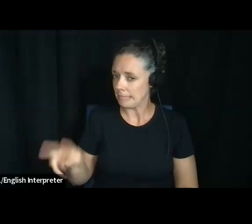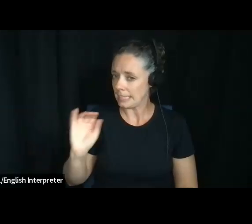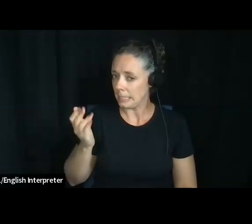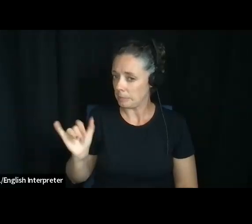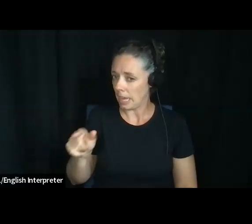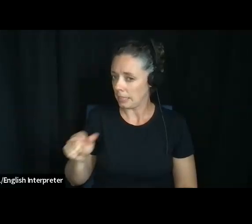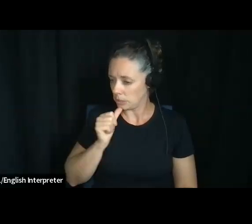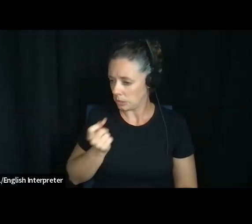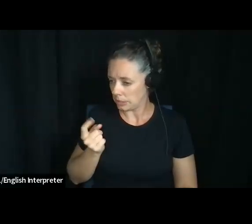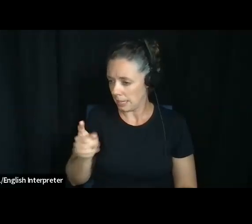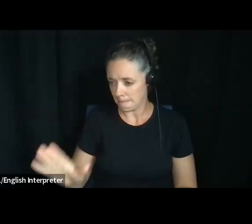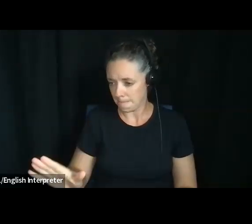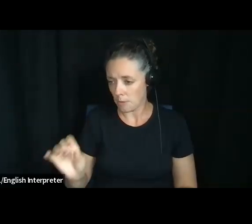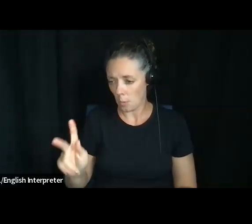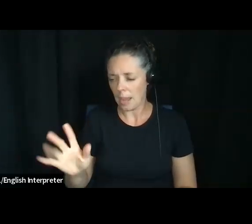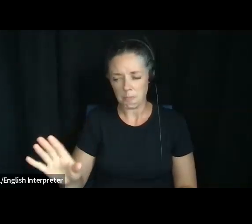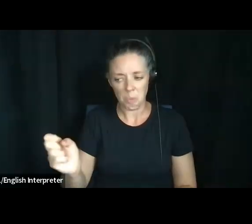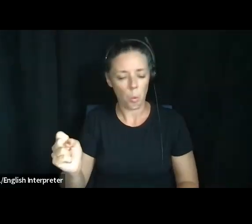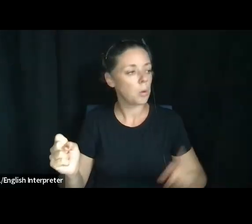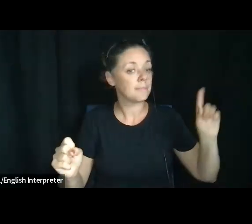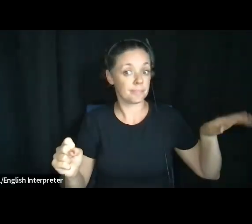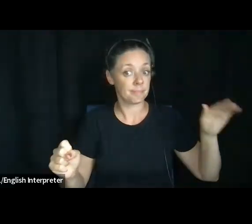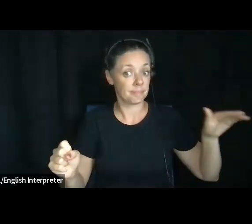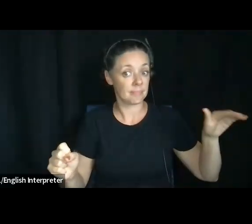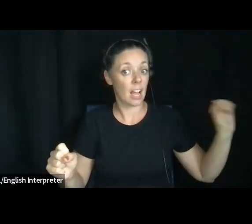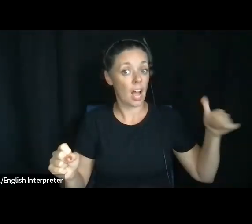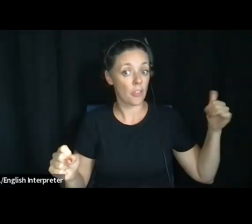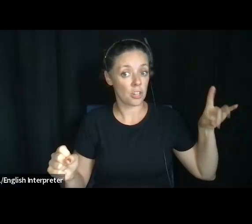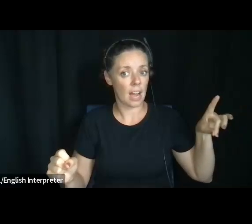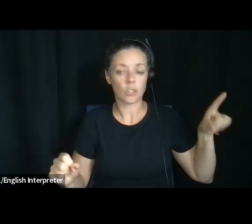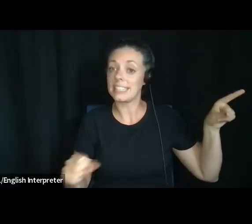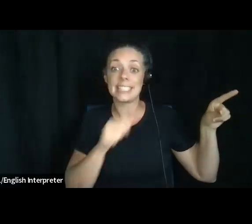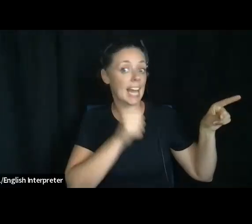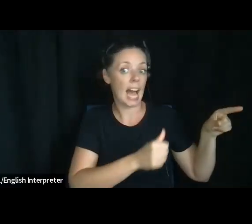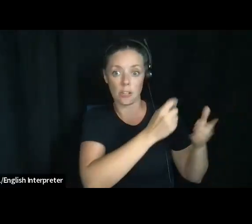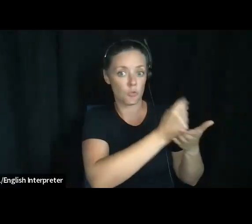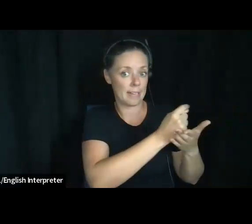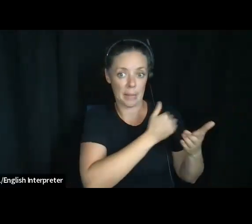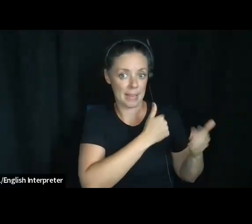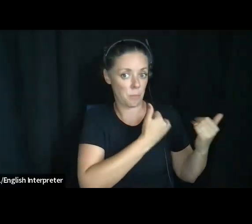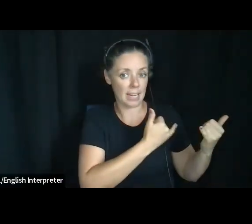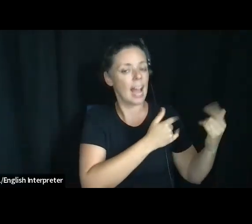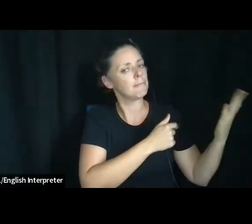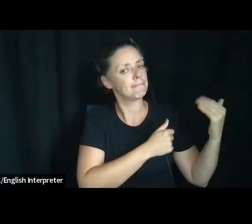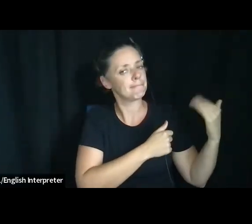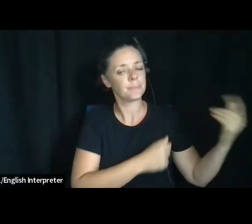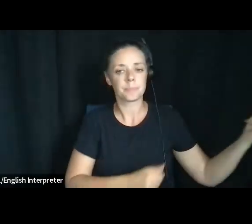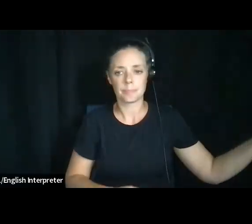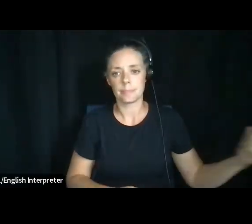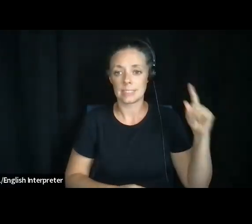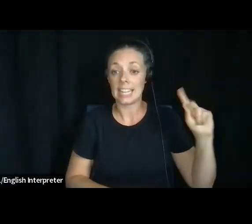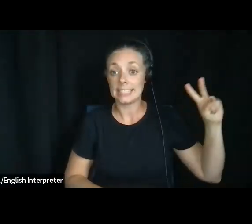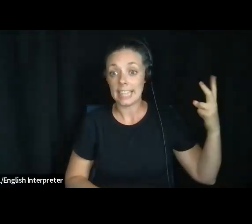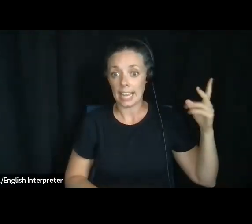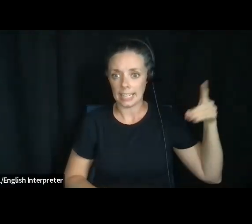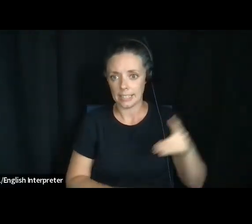they bring in another doctor who is not treating me. Uh, and that doctor evaluates me to decide whether